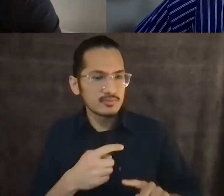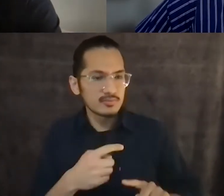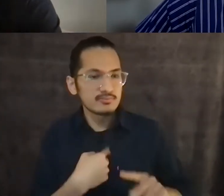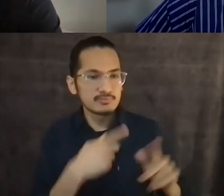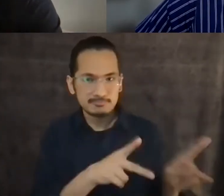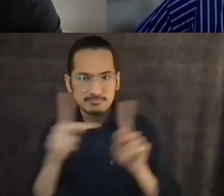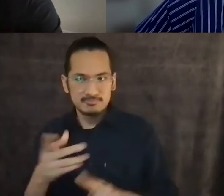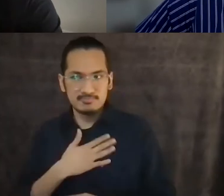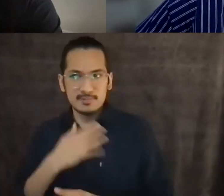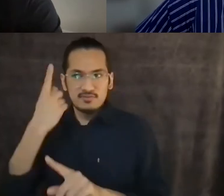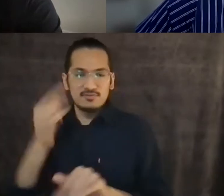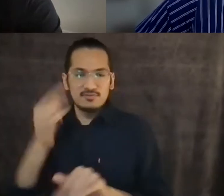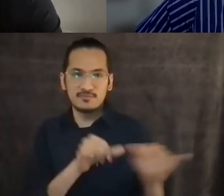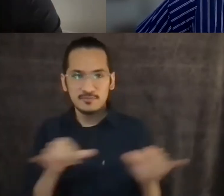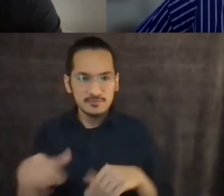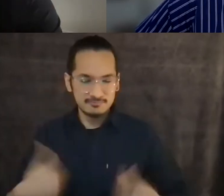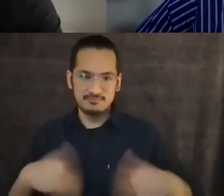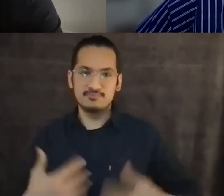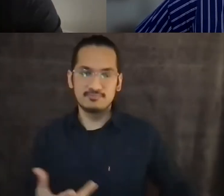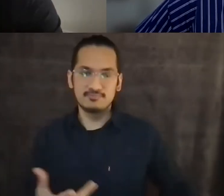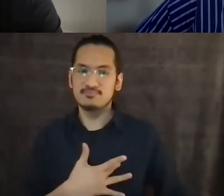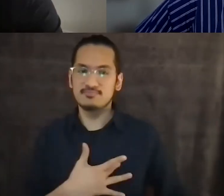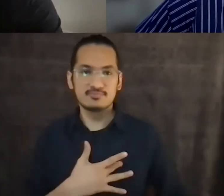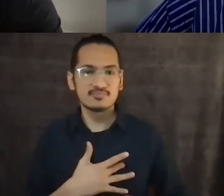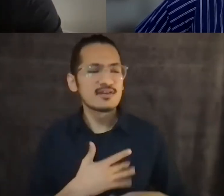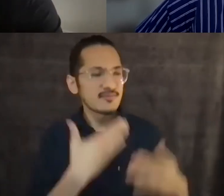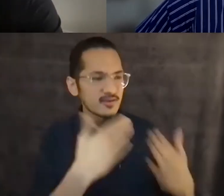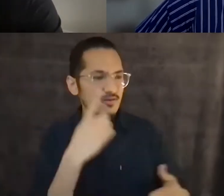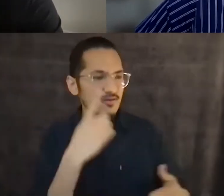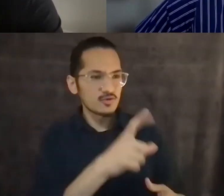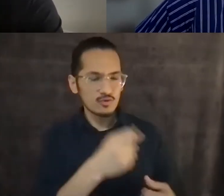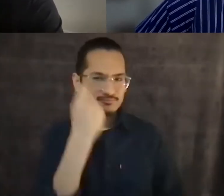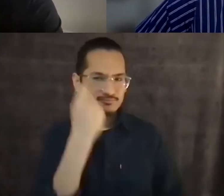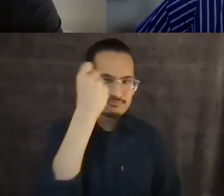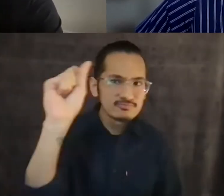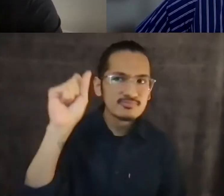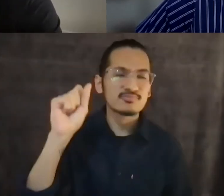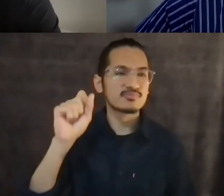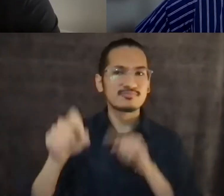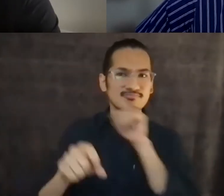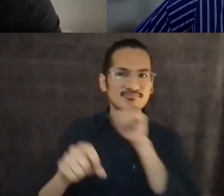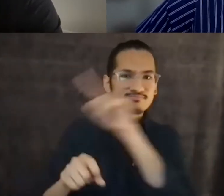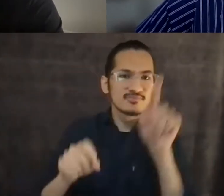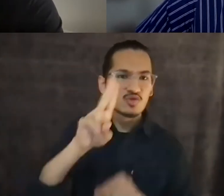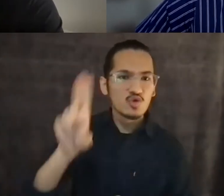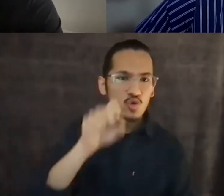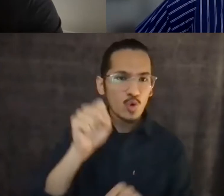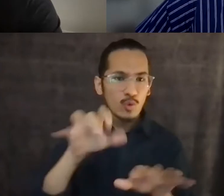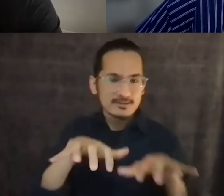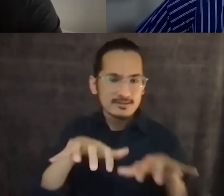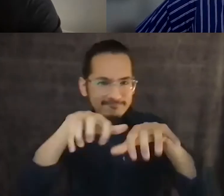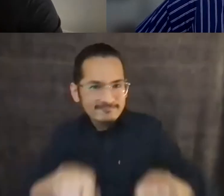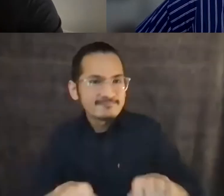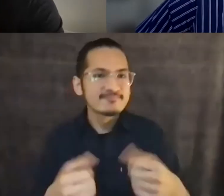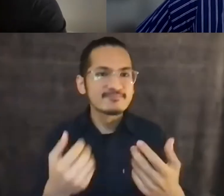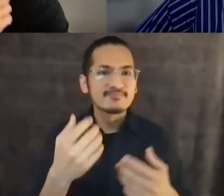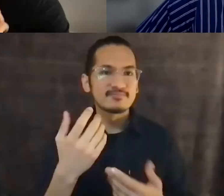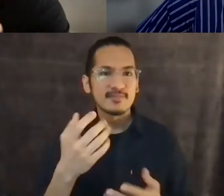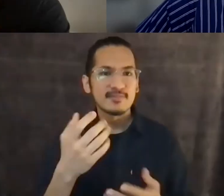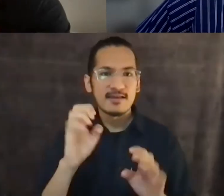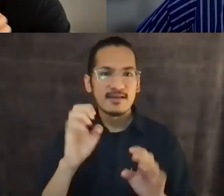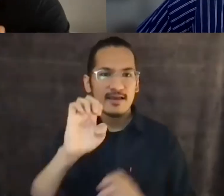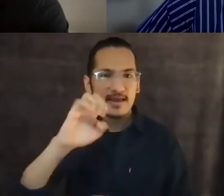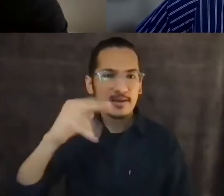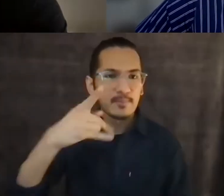native Hawaiians who stand so fiercely in the face of U.S. empire, in the face of militarism, the face of a world that continues to